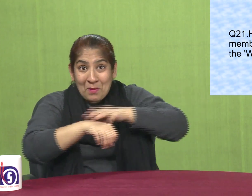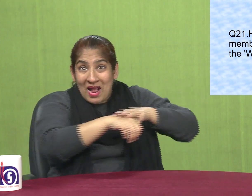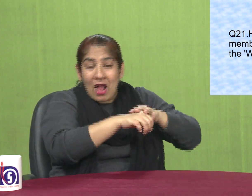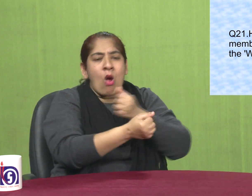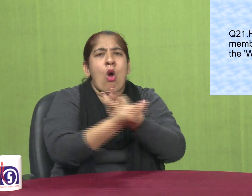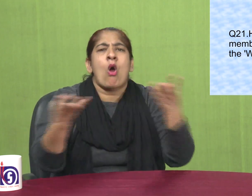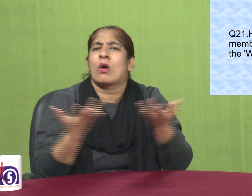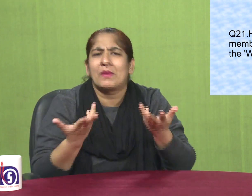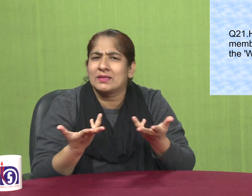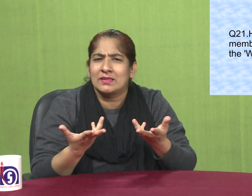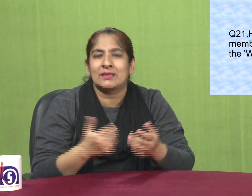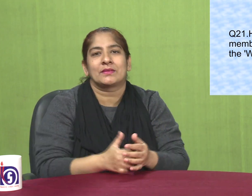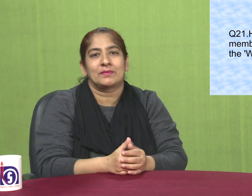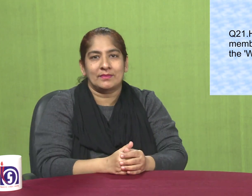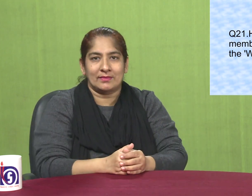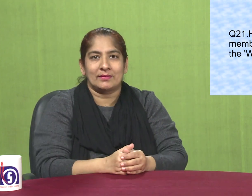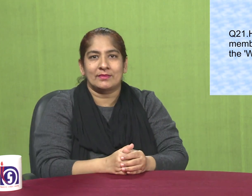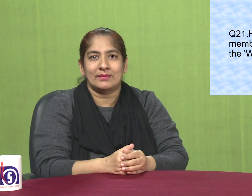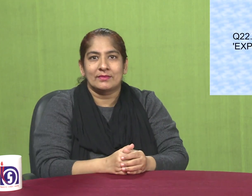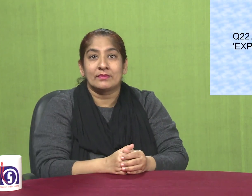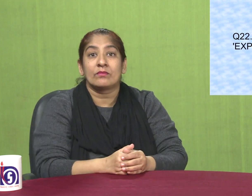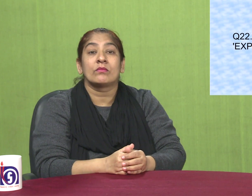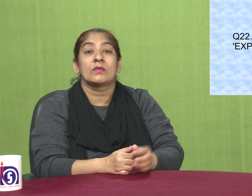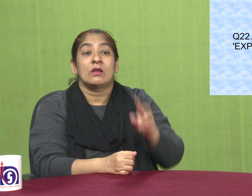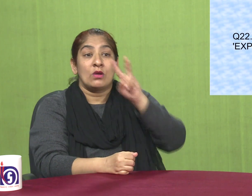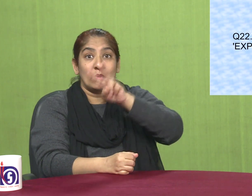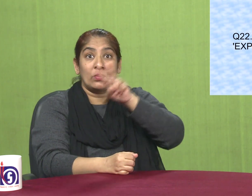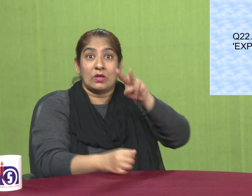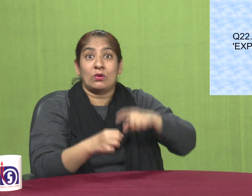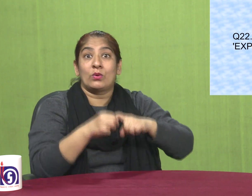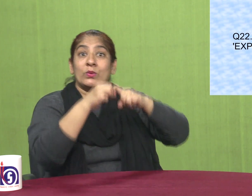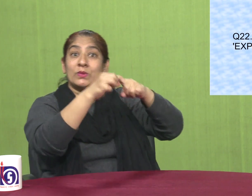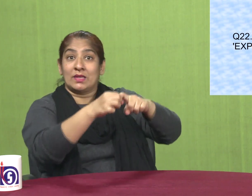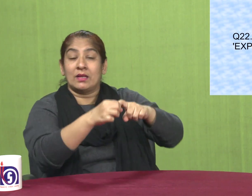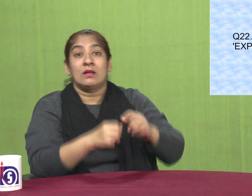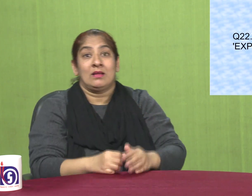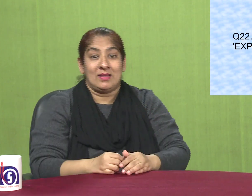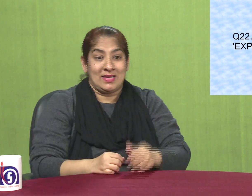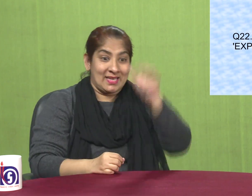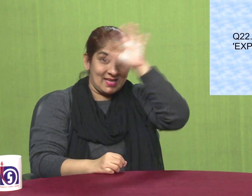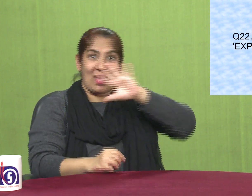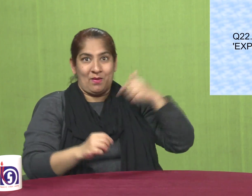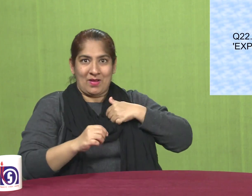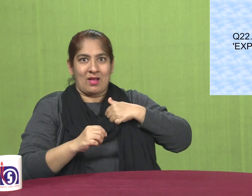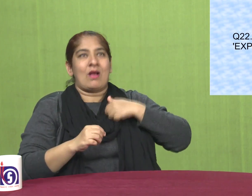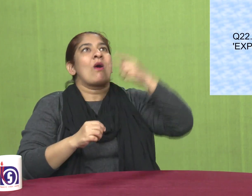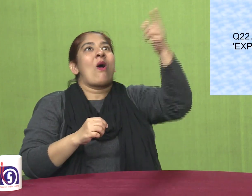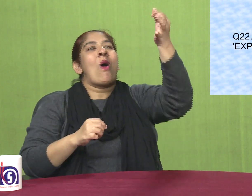WTO question number 22 what is the